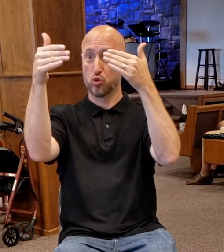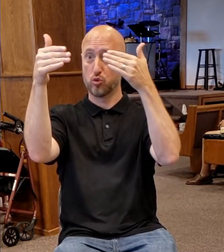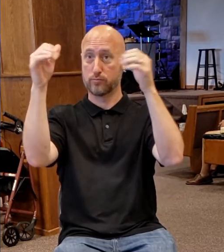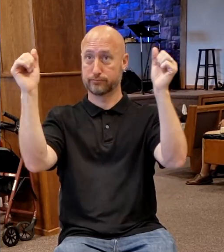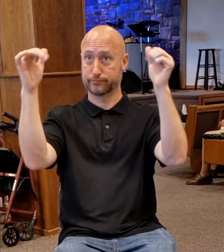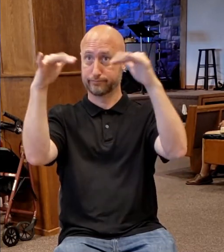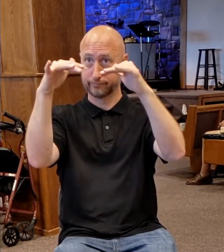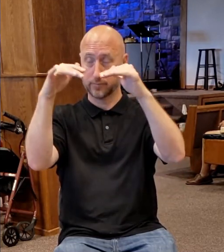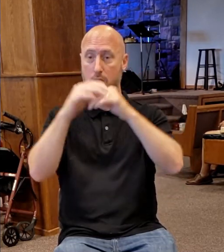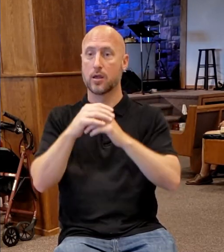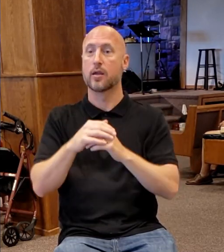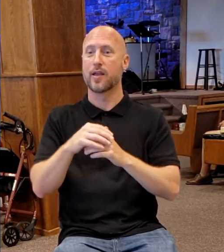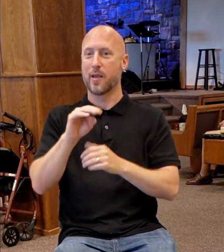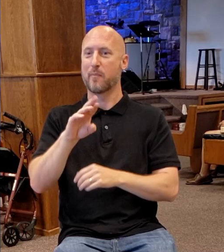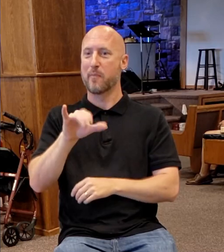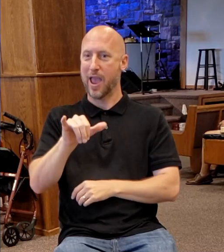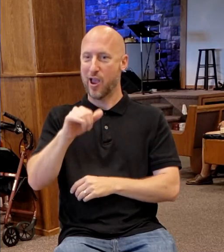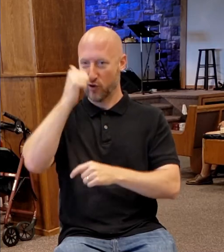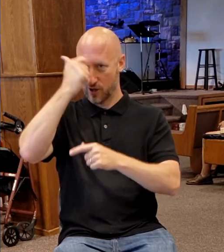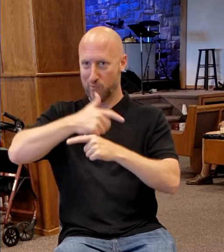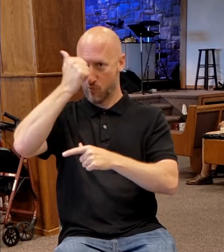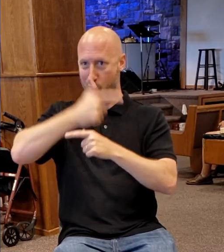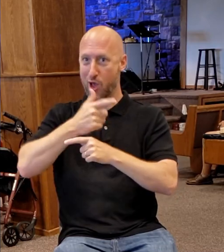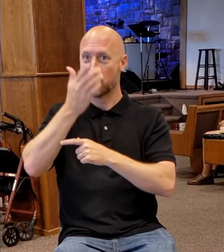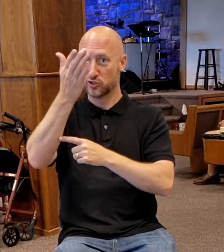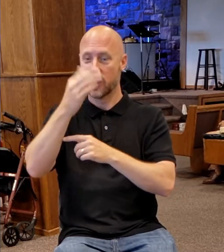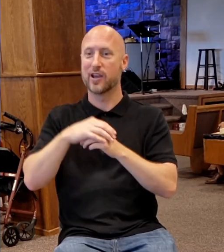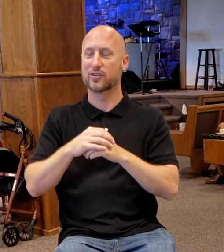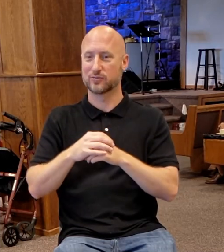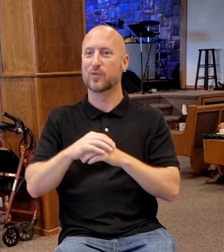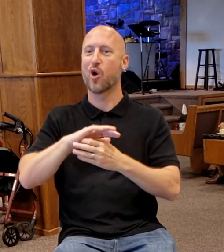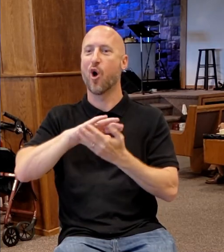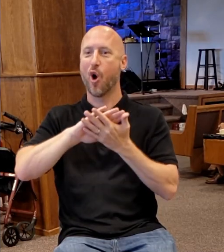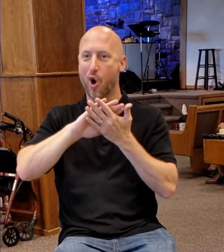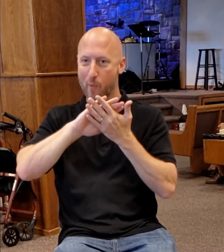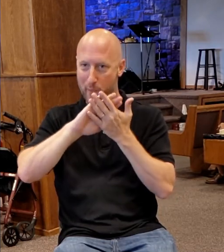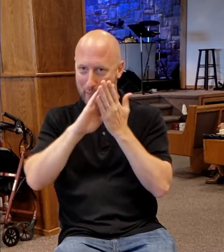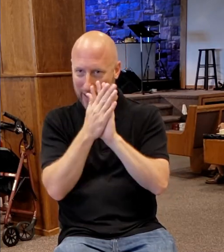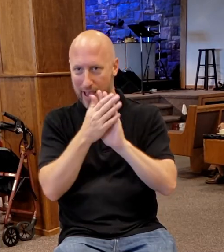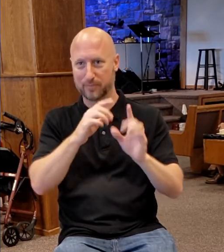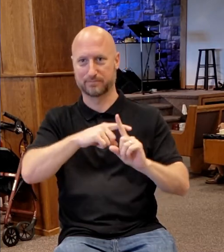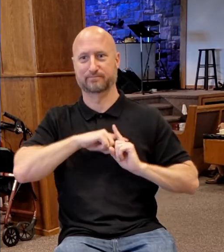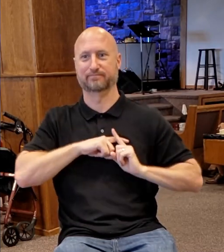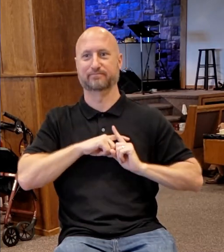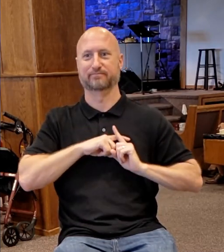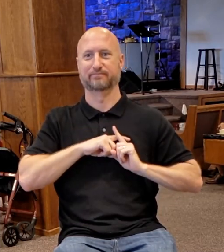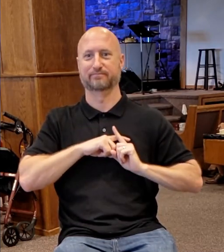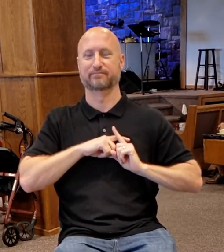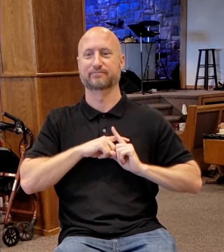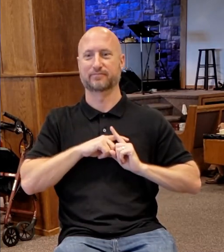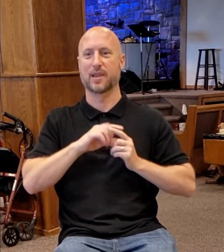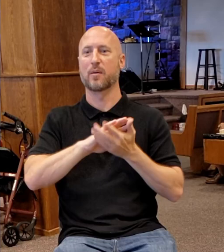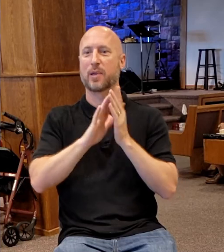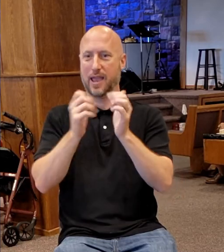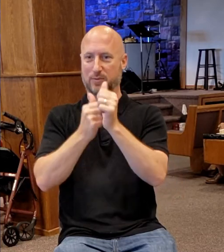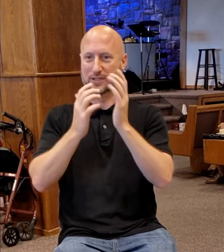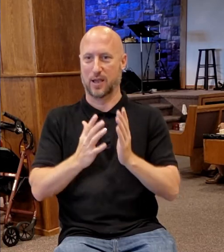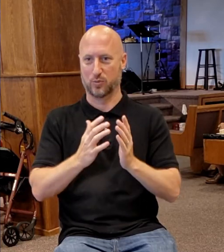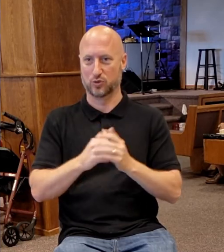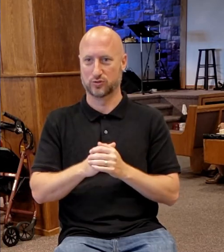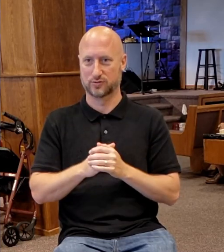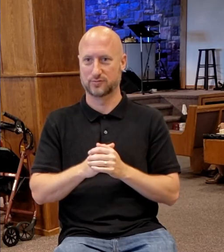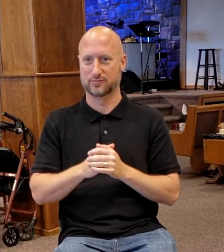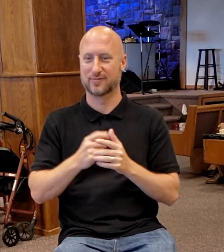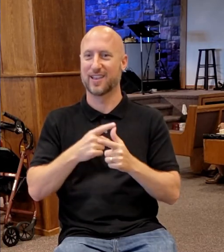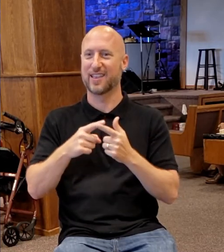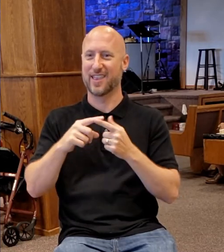his brethren. They're all disciples by then. And just think what it must have been for them. And finally look at each other and said, are